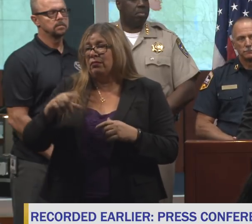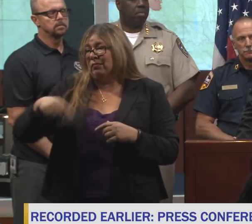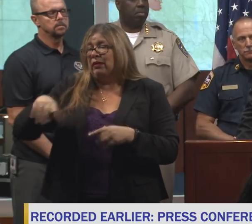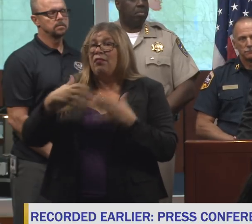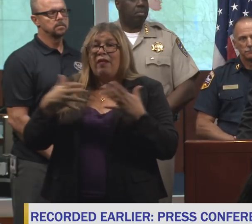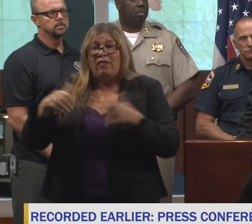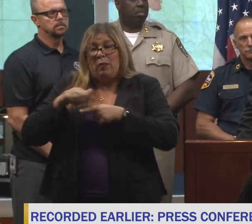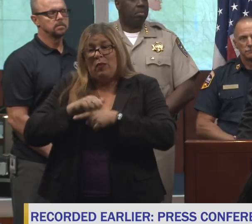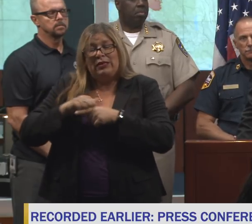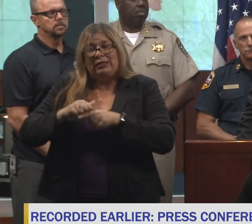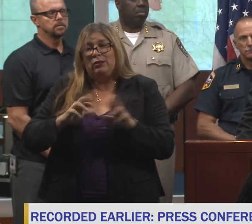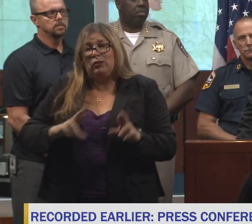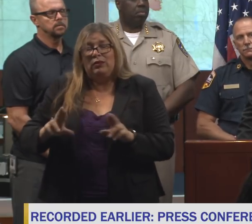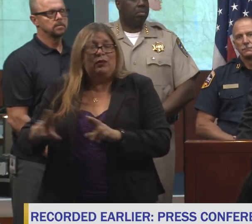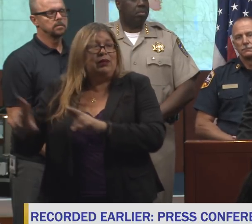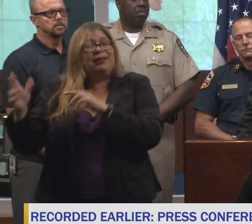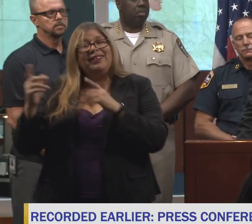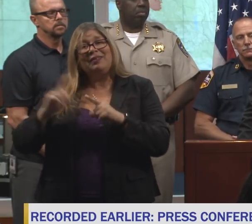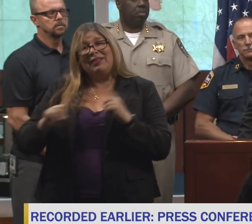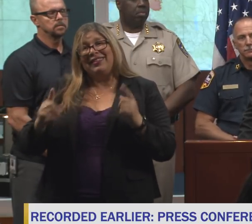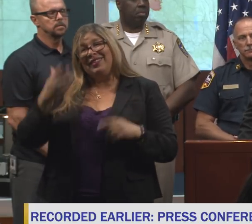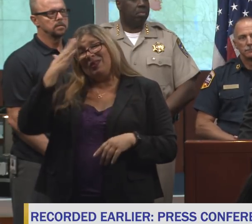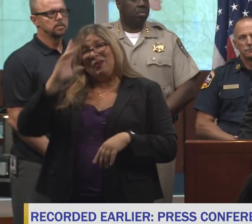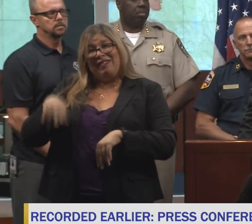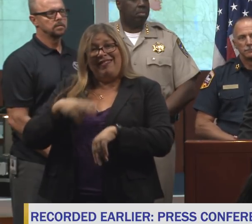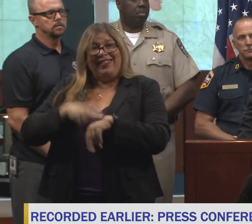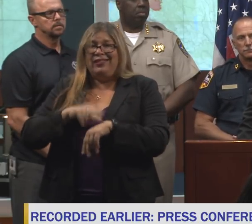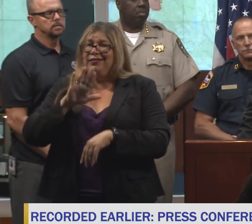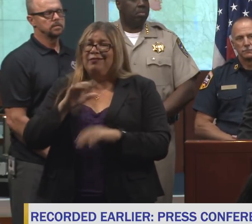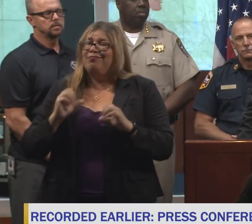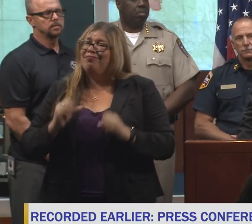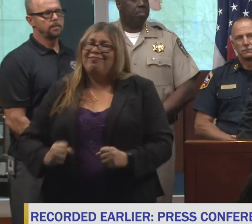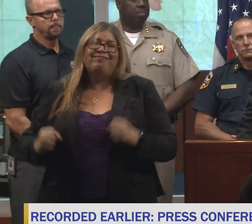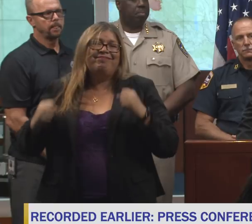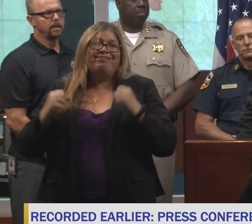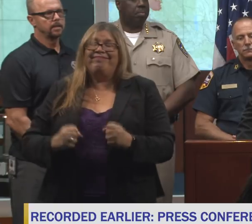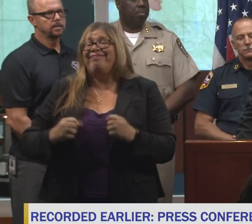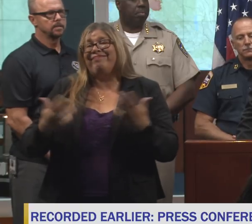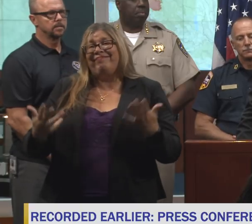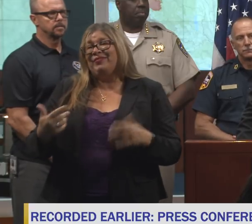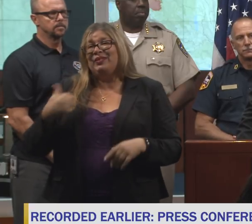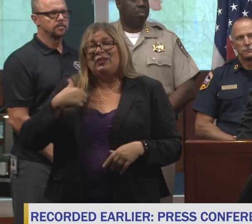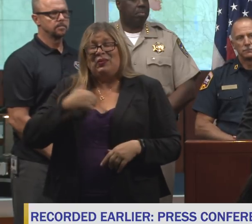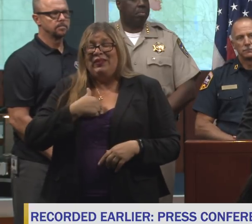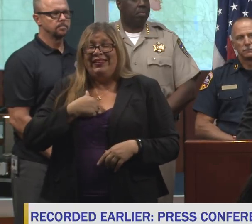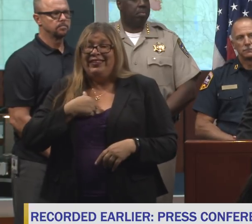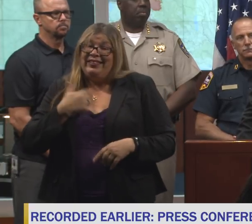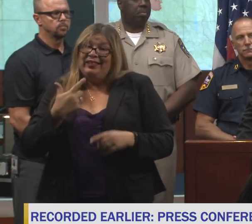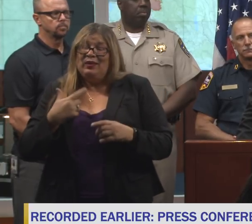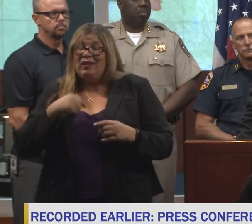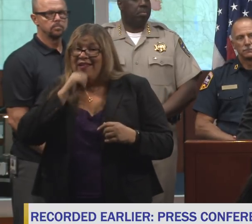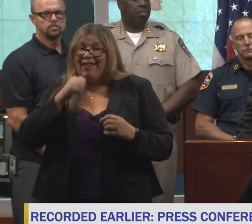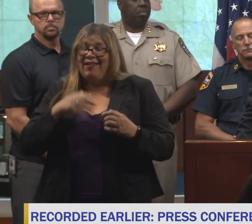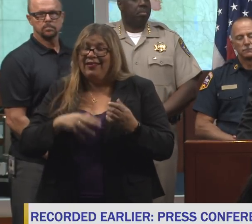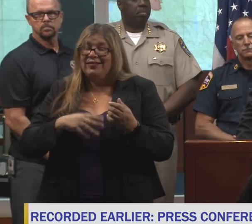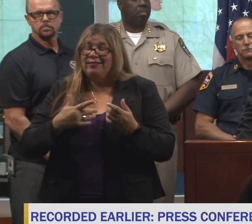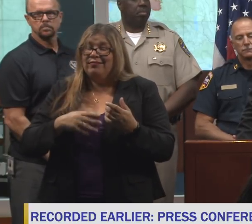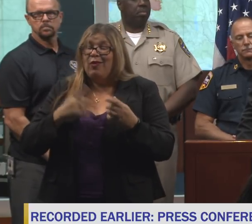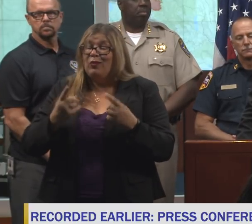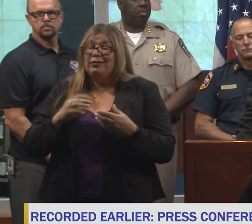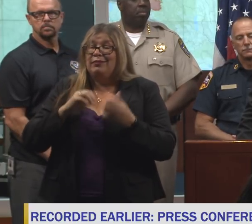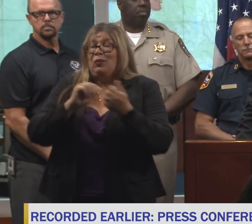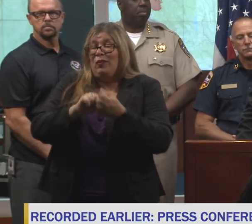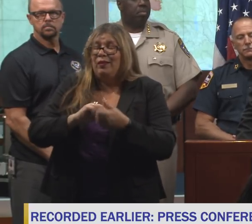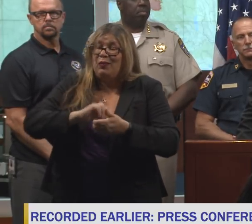can. But nature is very powerful, and we're not on the side of nature. We're fighting nature with the